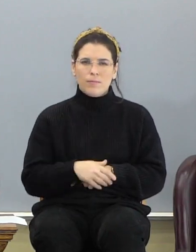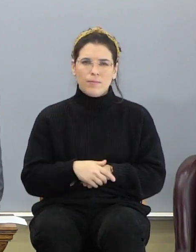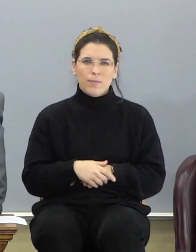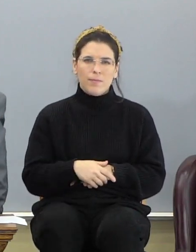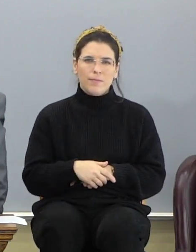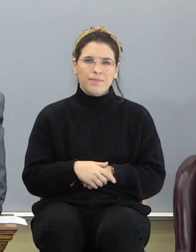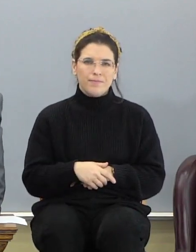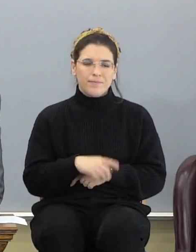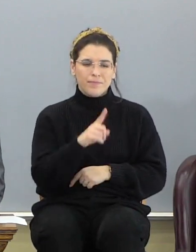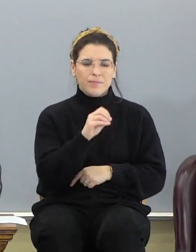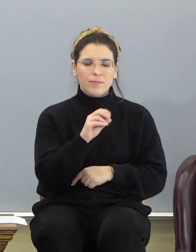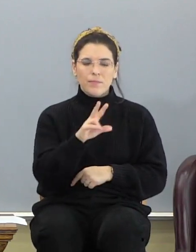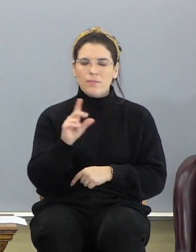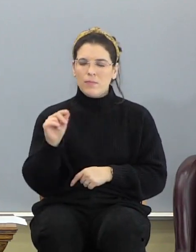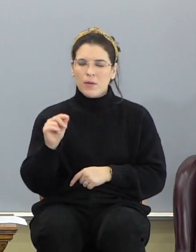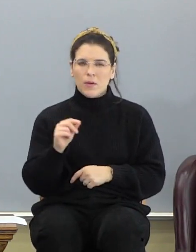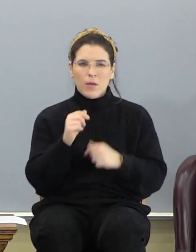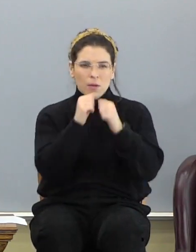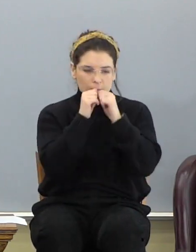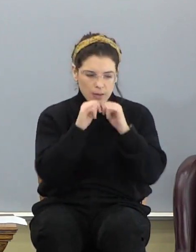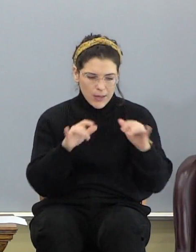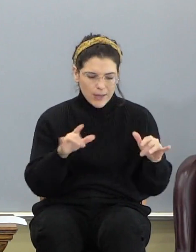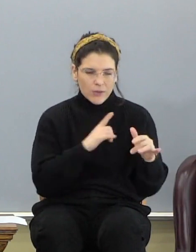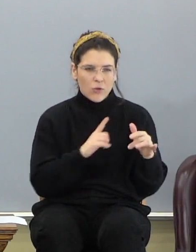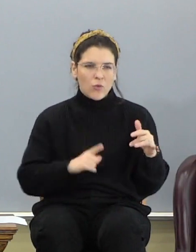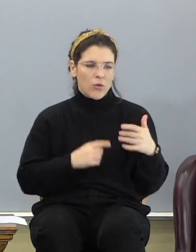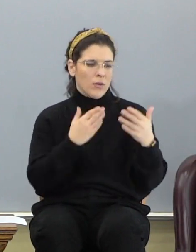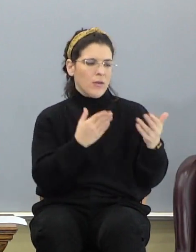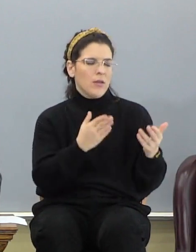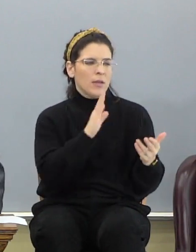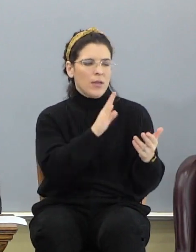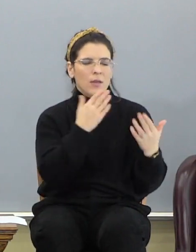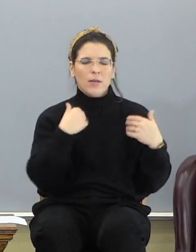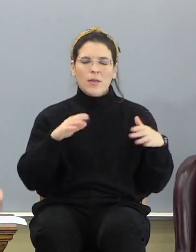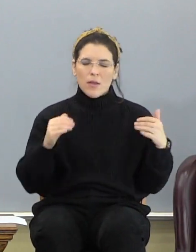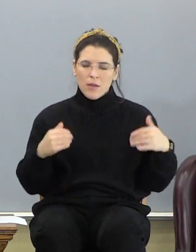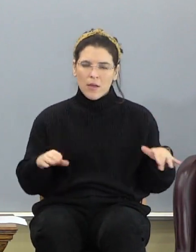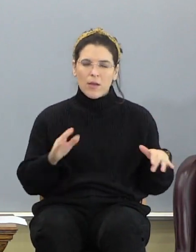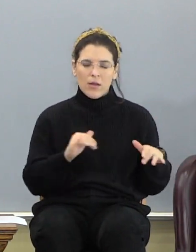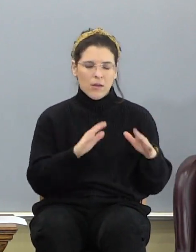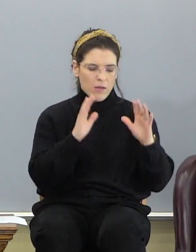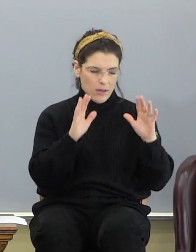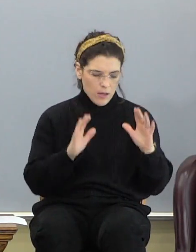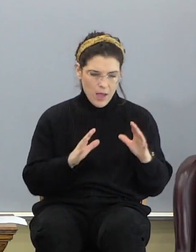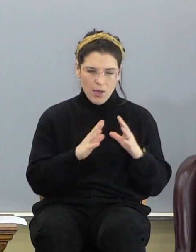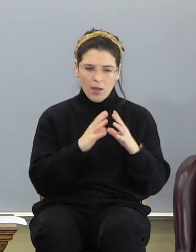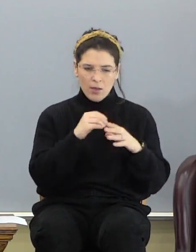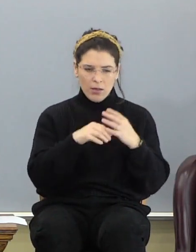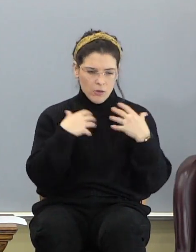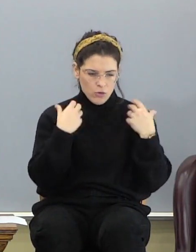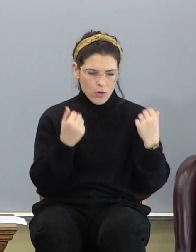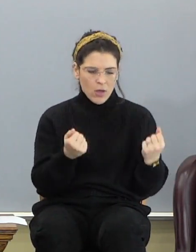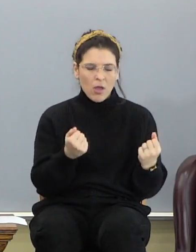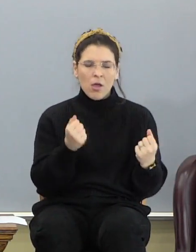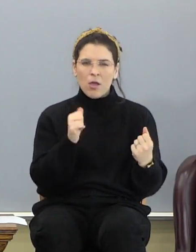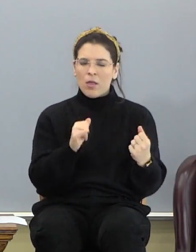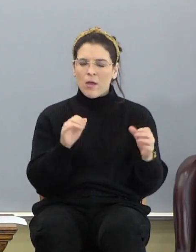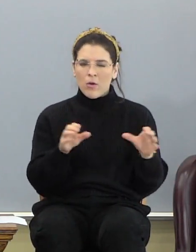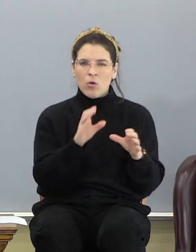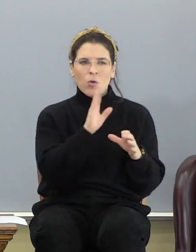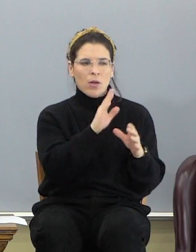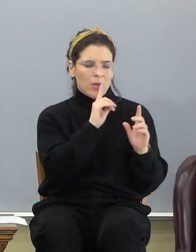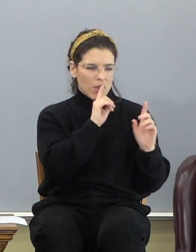Psalm 103, verse 20. Bless the Lord, ye his angels, that excel in strength, that do